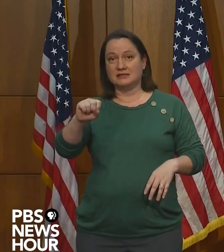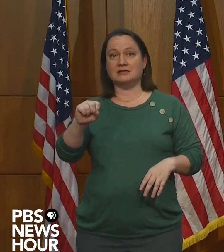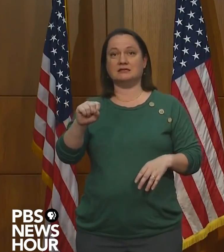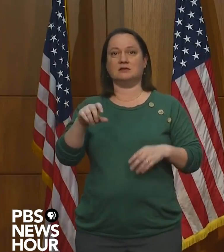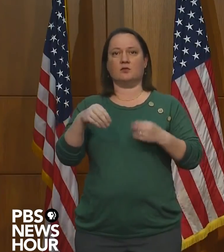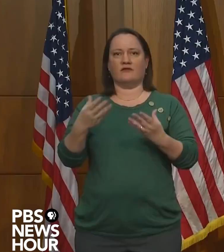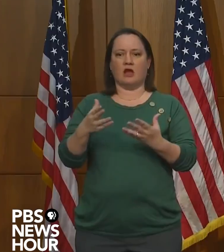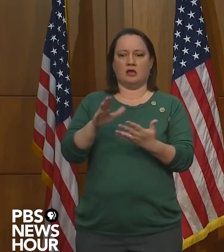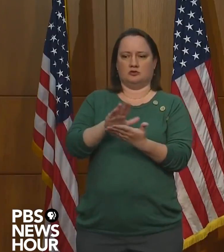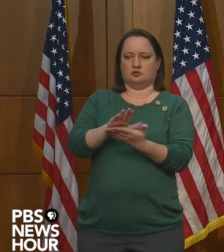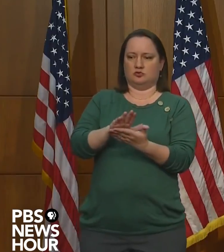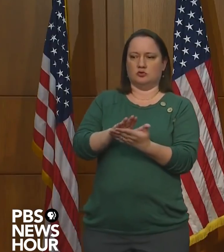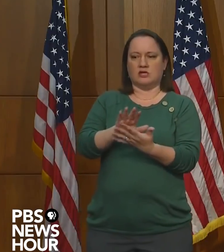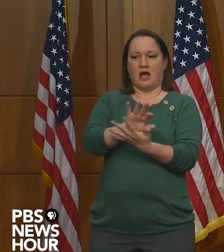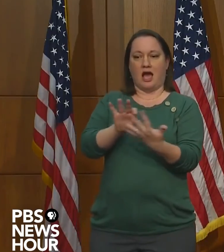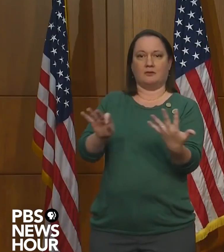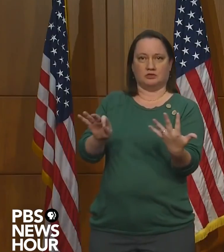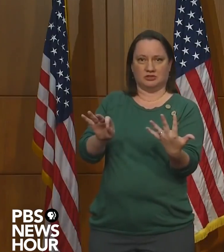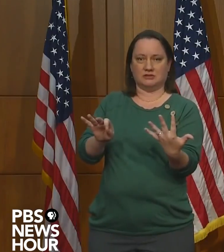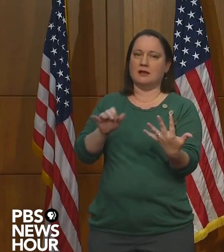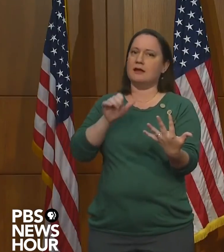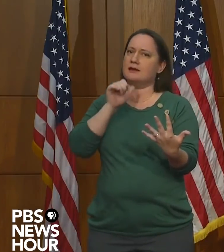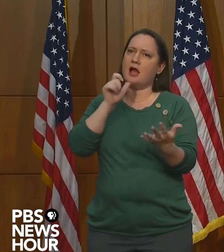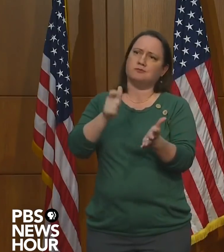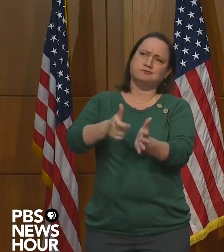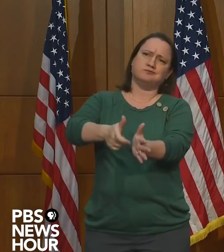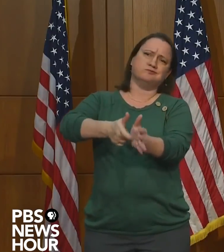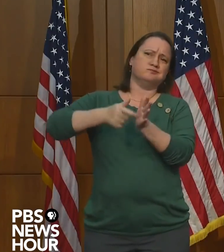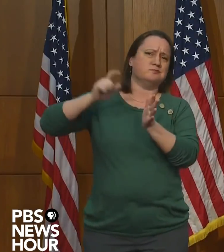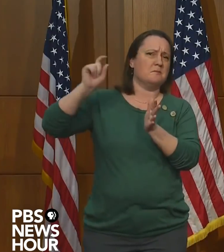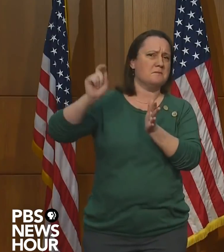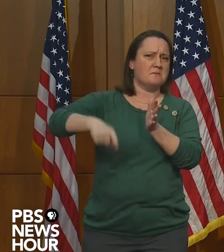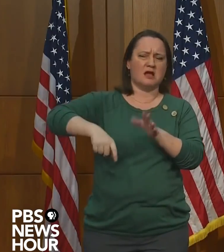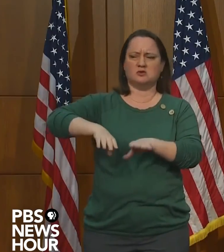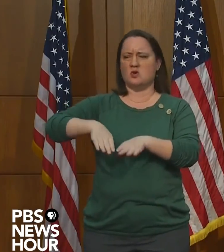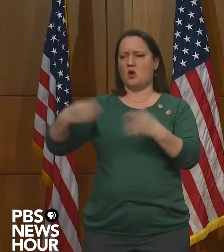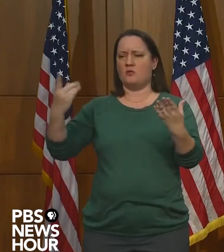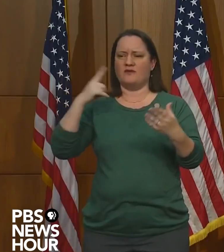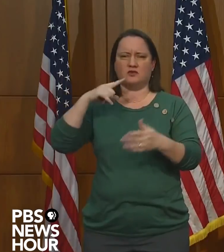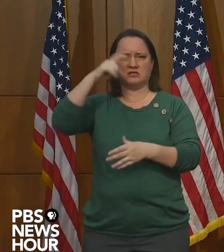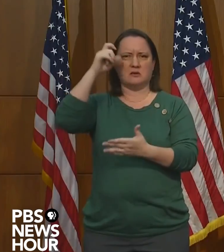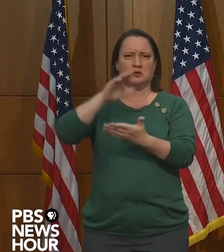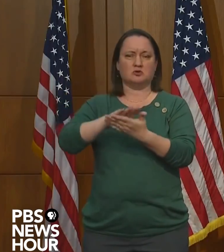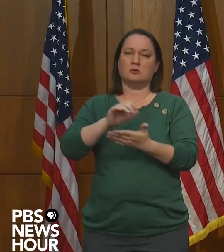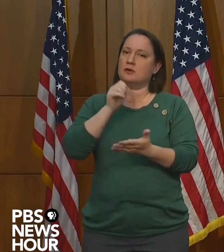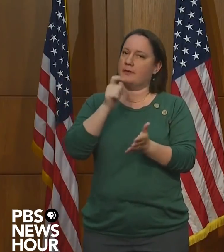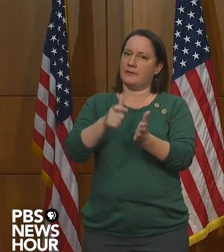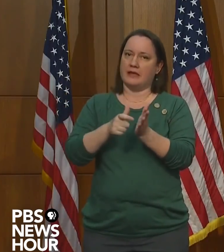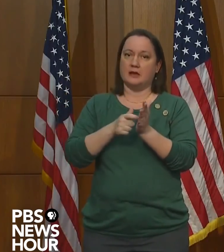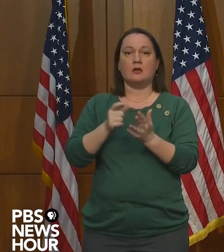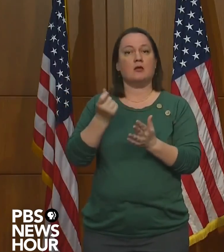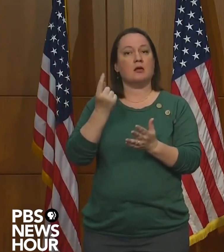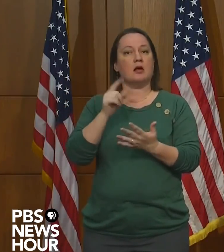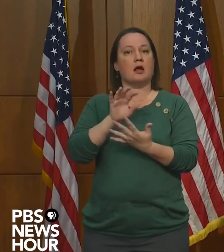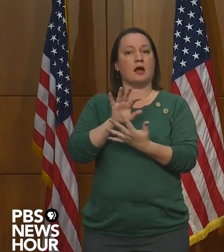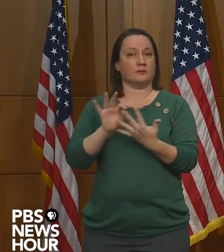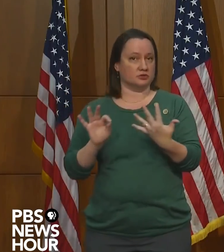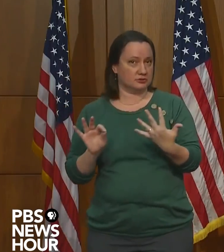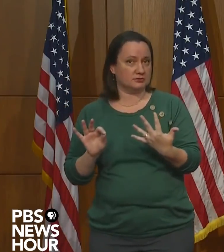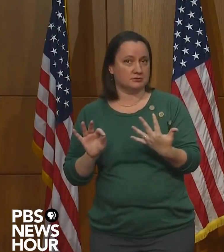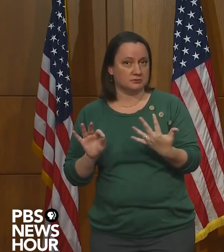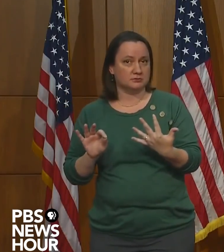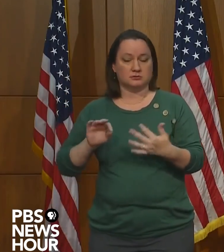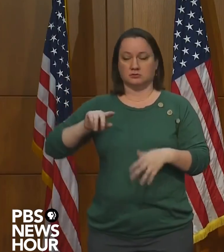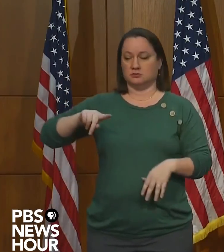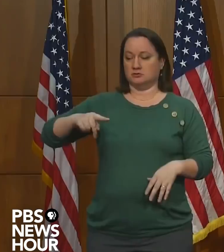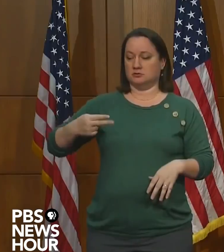for consideration, not mandates to open their buildings for summer school. Rather, this phased approach provides